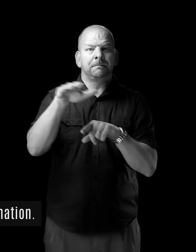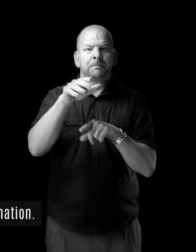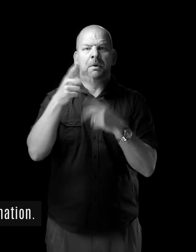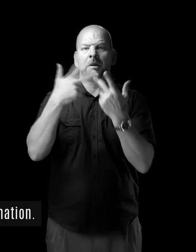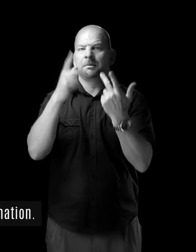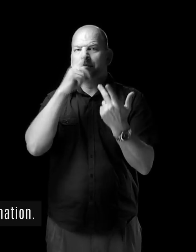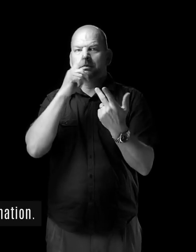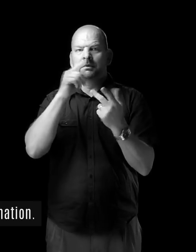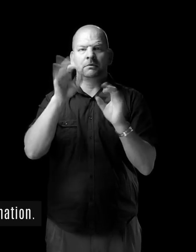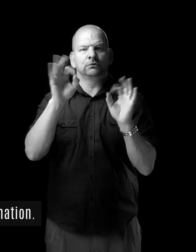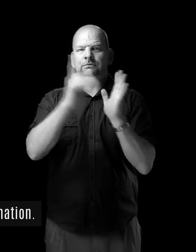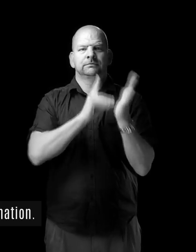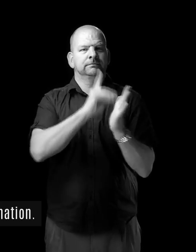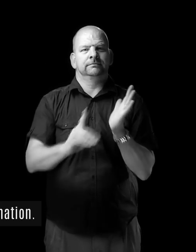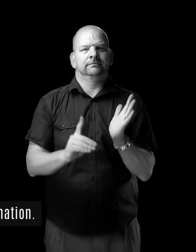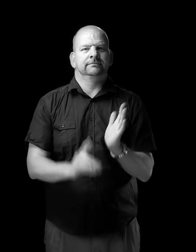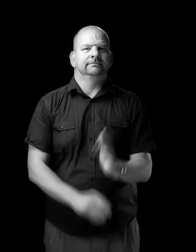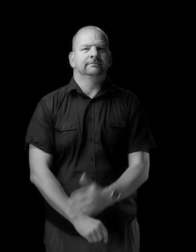then this is not discrimination.